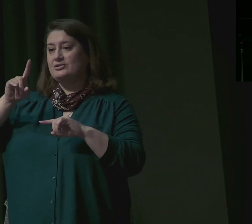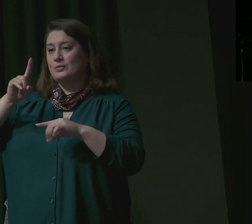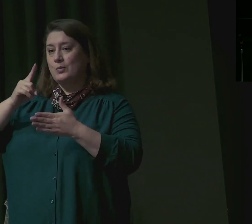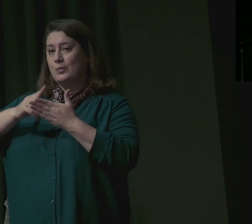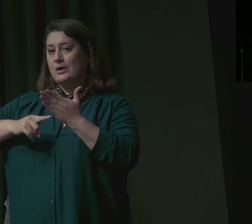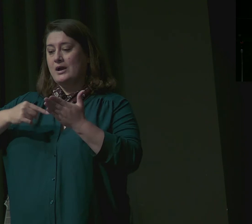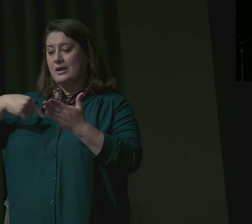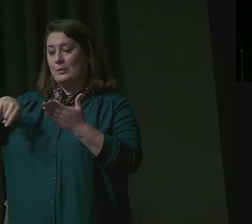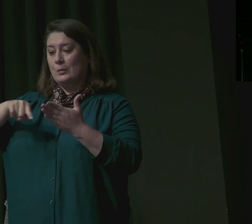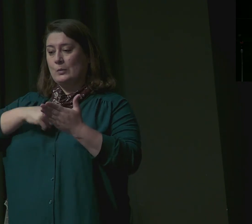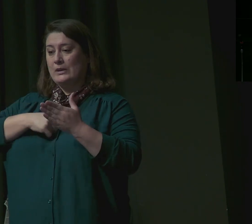were in their shoes.